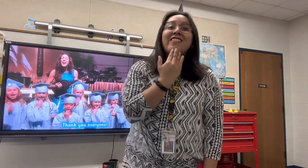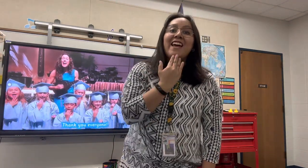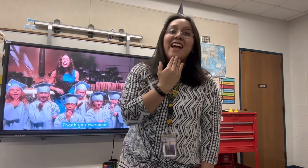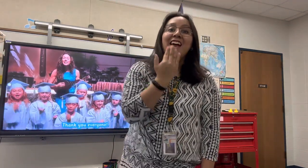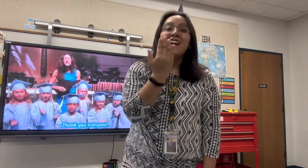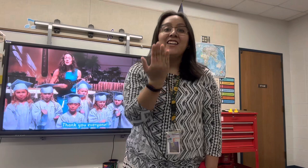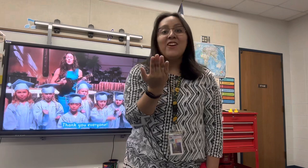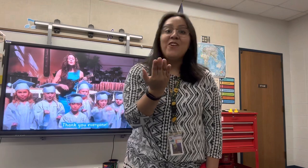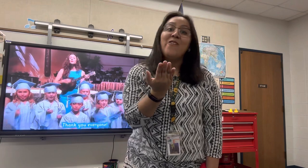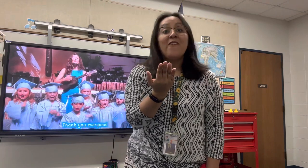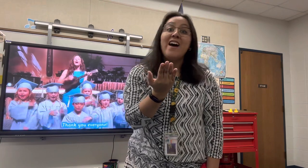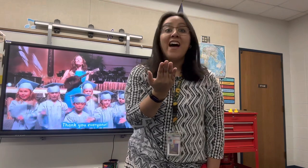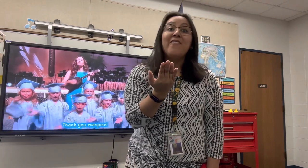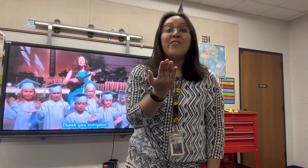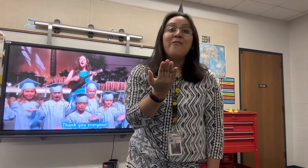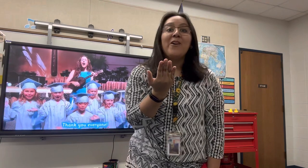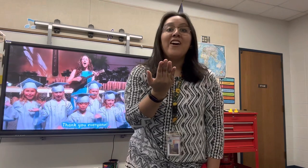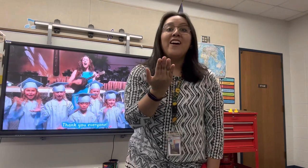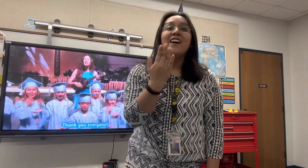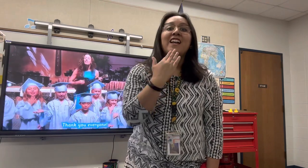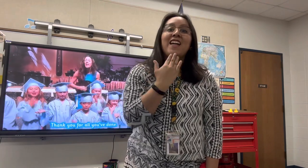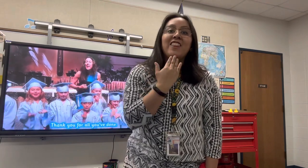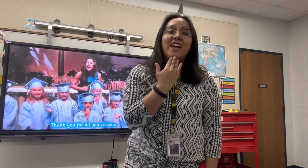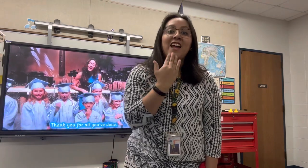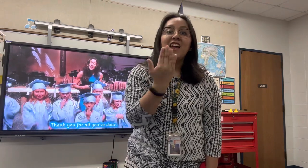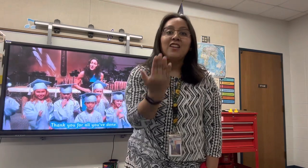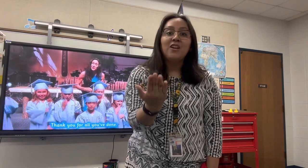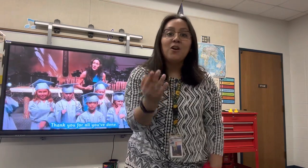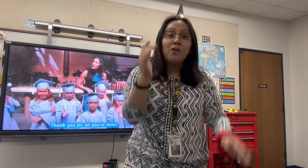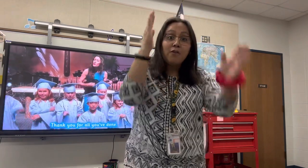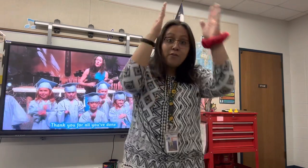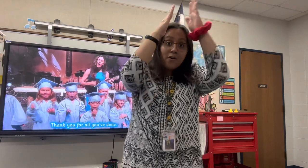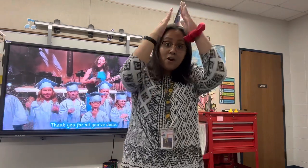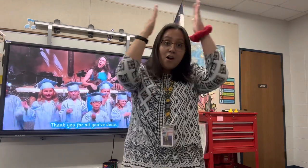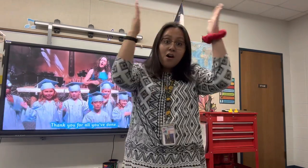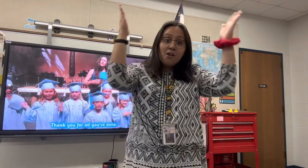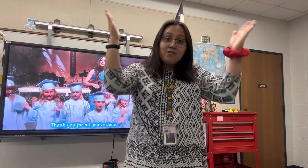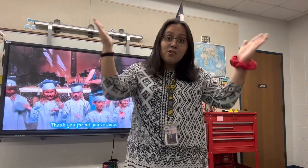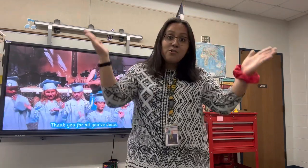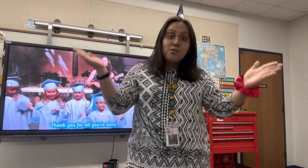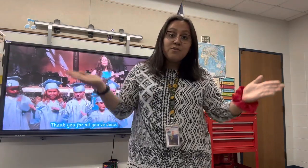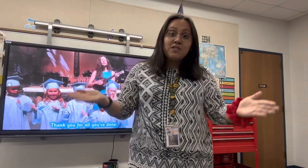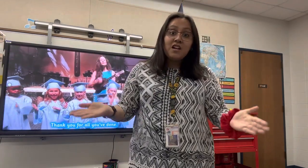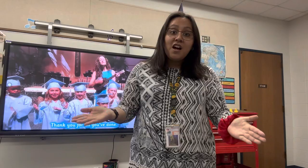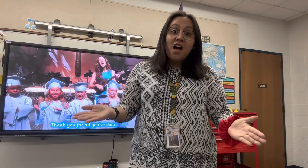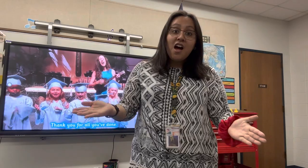thank you everyone. Thank you for all you've done.